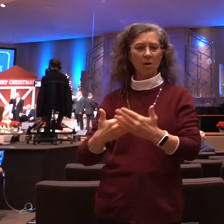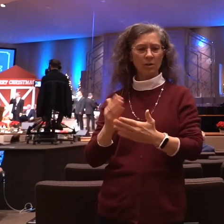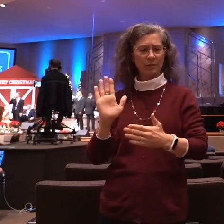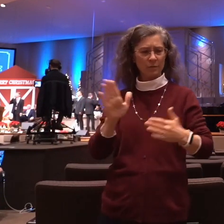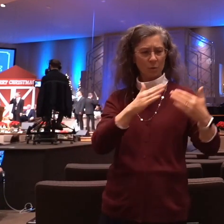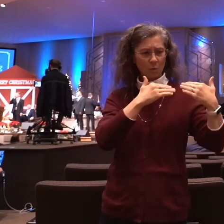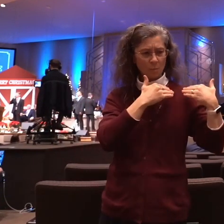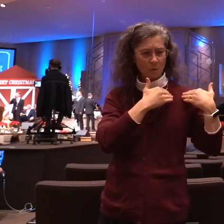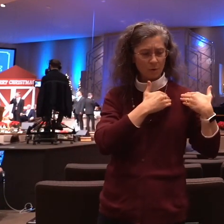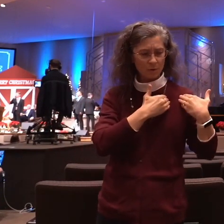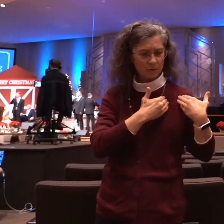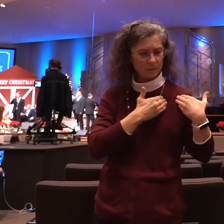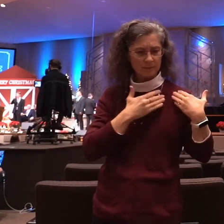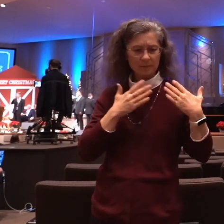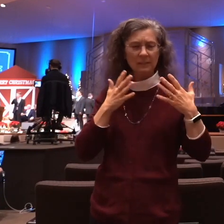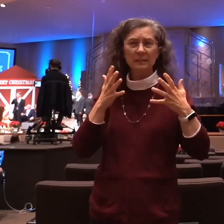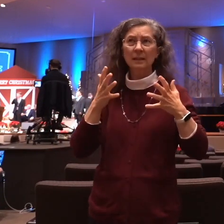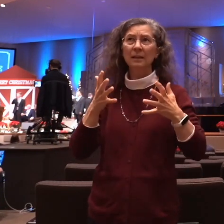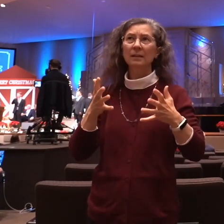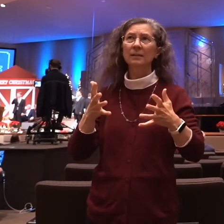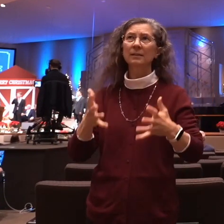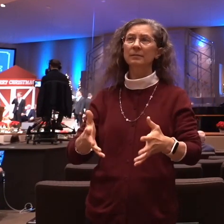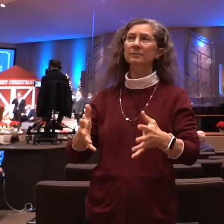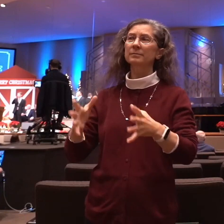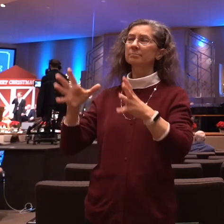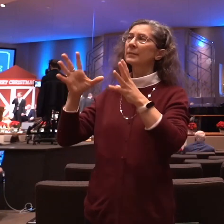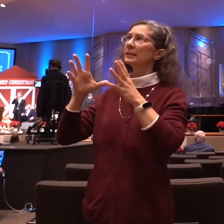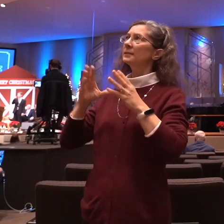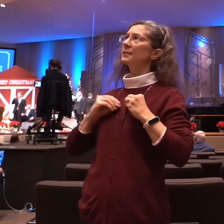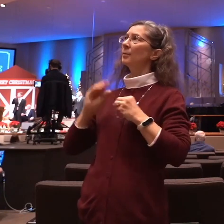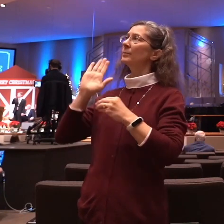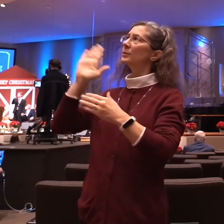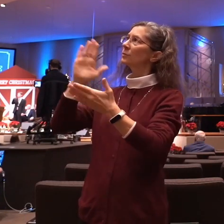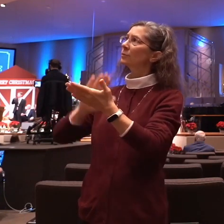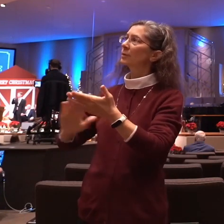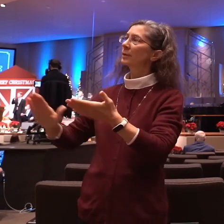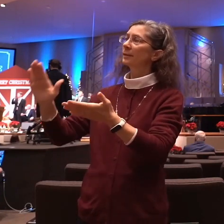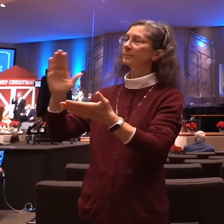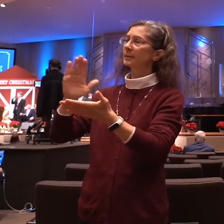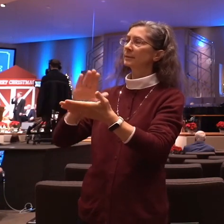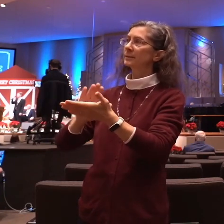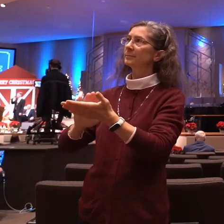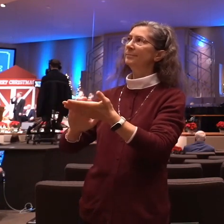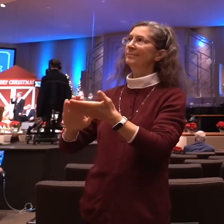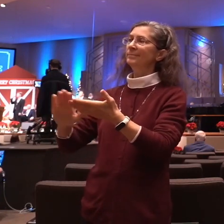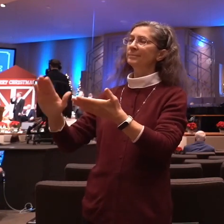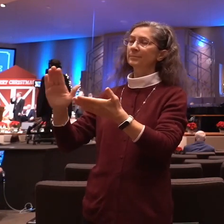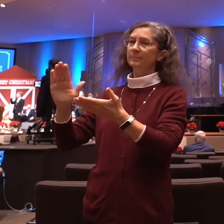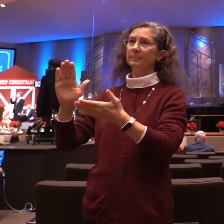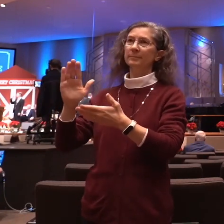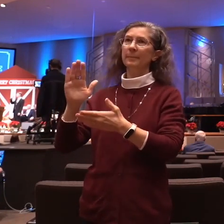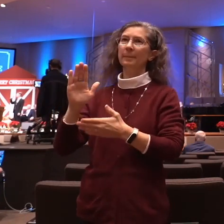And breathe in for him And breathe you need freedom